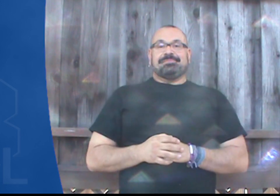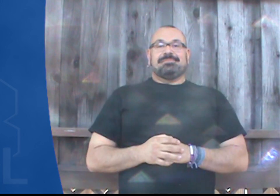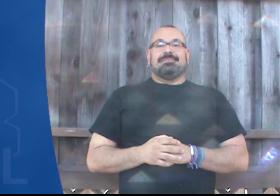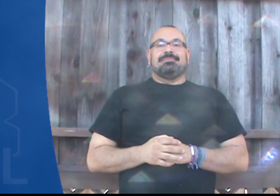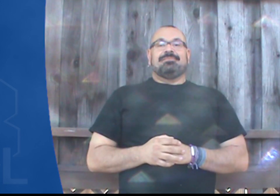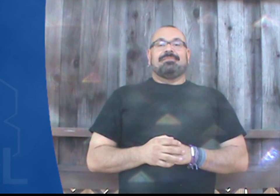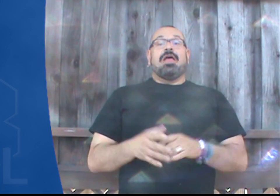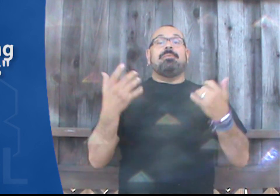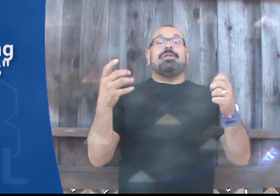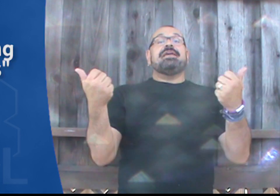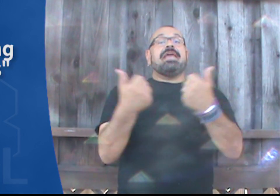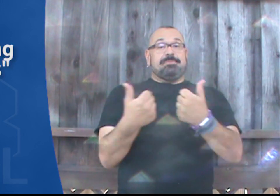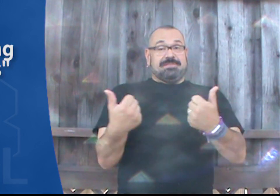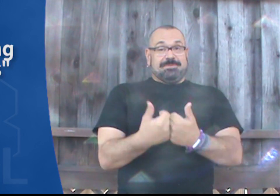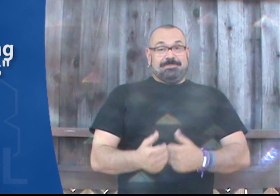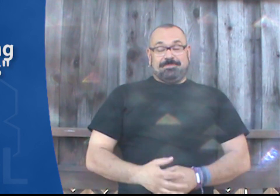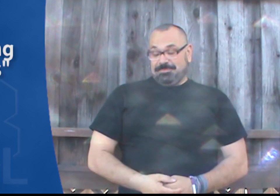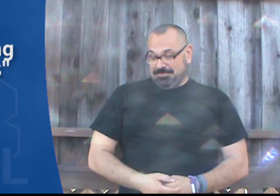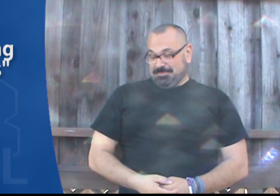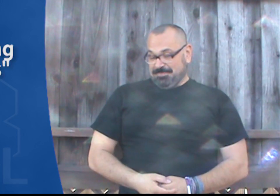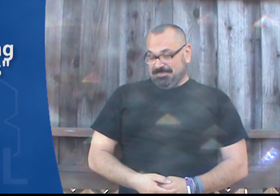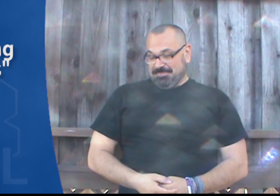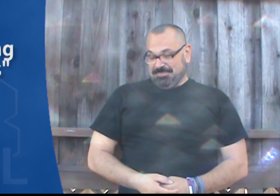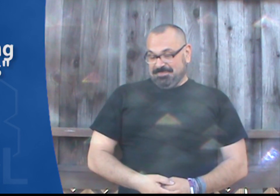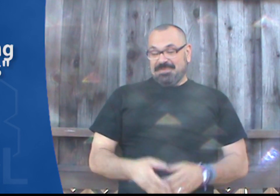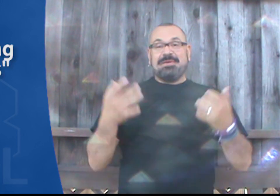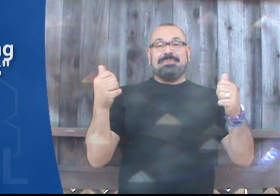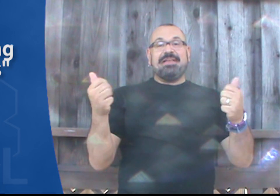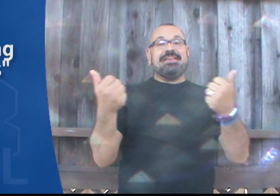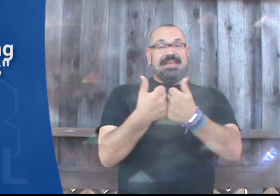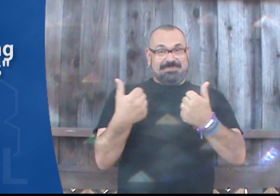Playing. Playing games. Playing games.